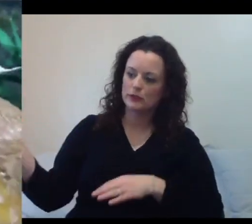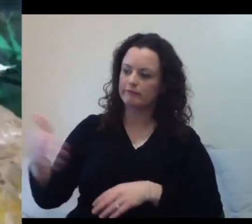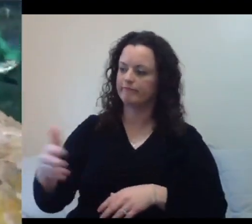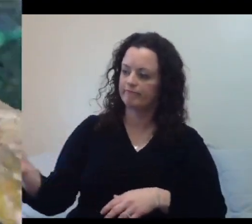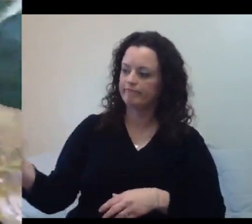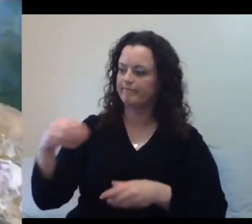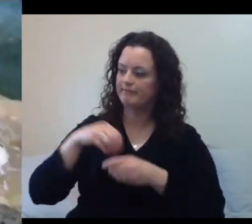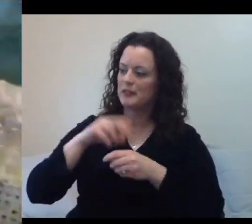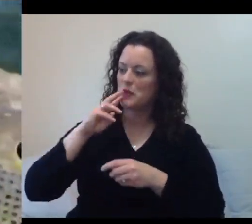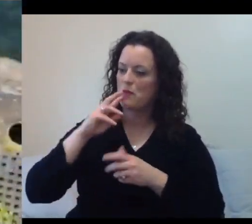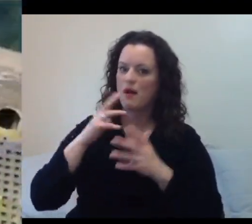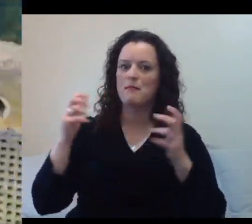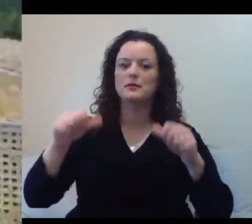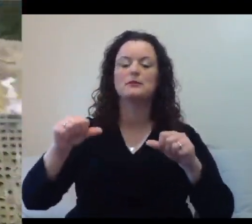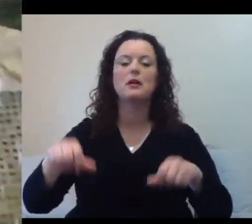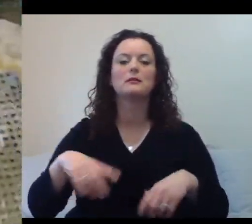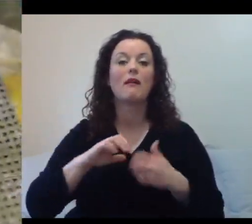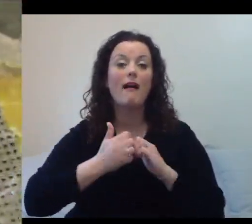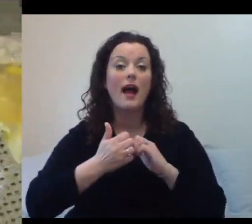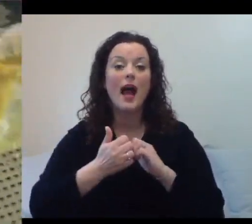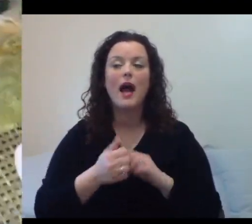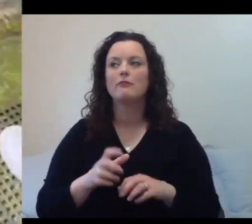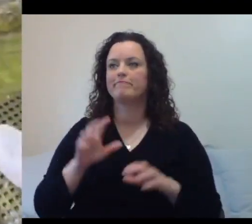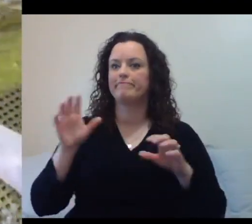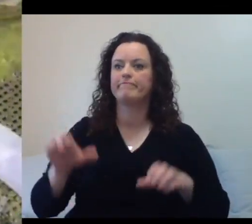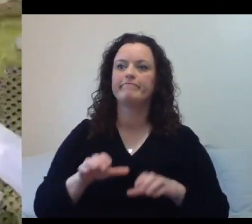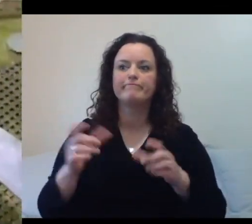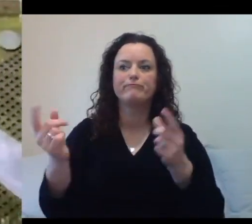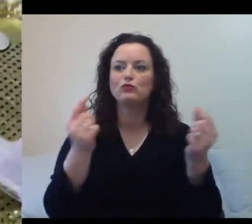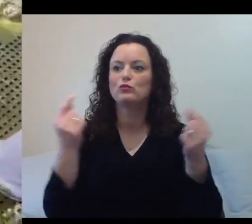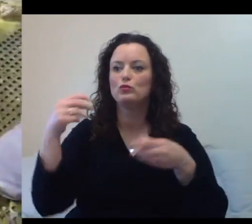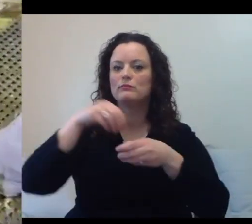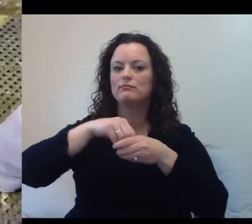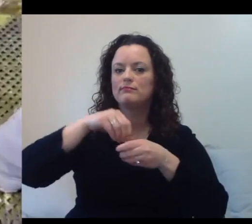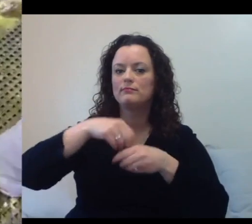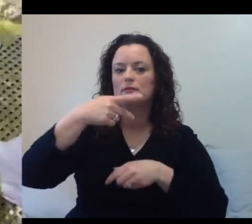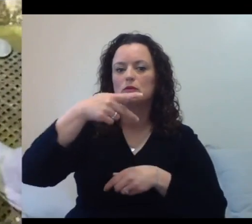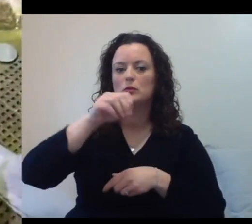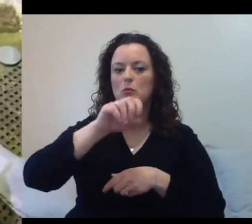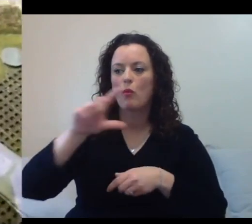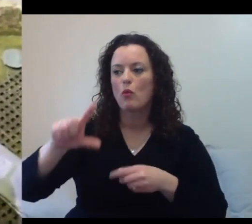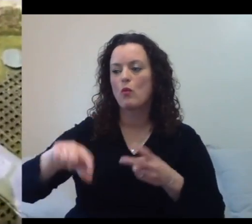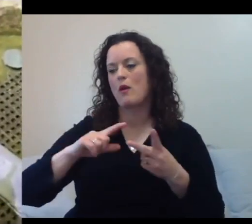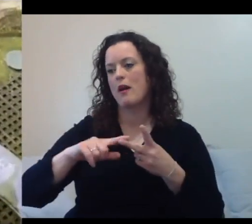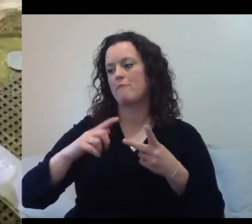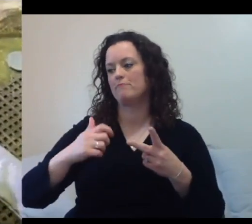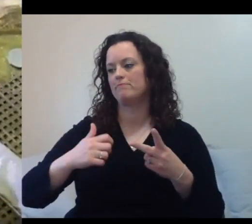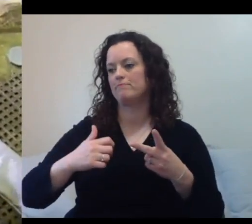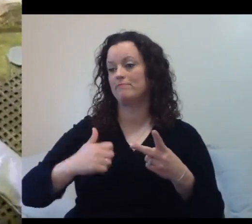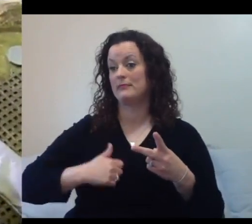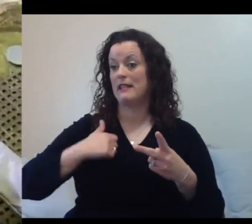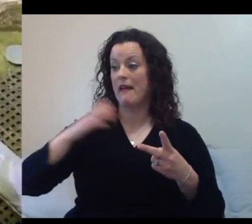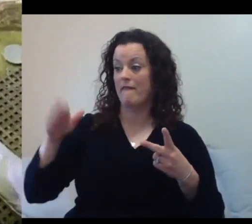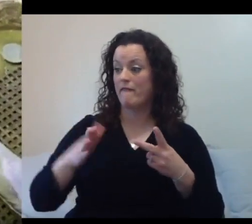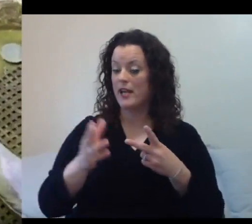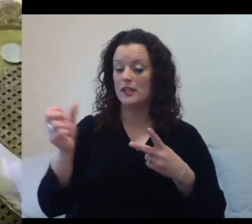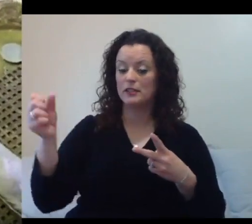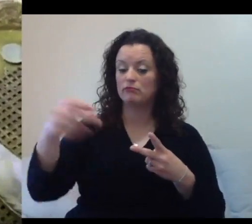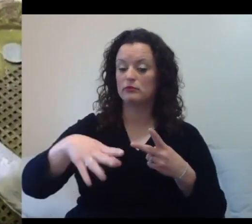richly in the pool. put live fish in the pool. This time of the day, they're kind of like slowing down for the day. This time of the year,